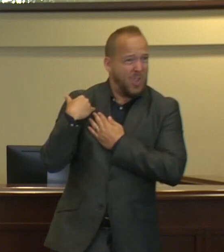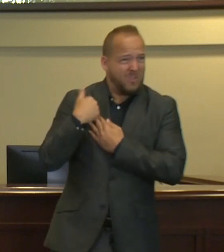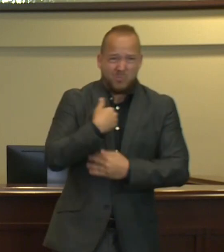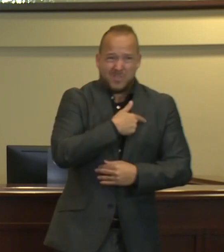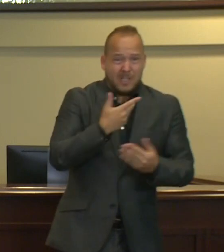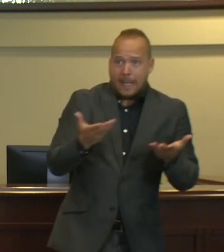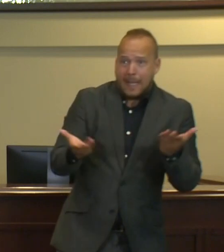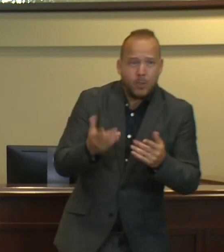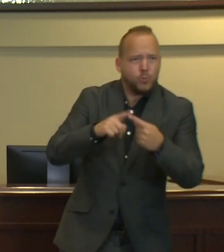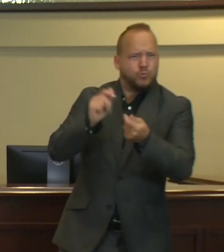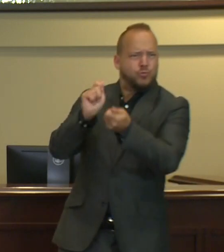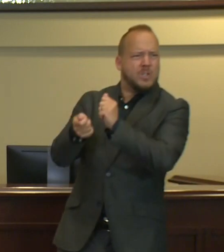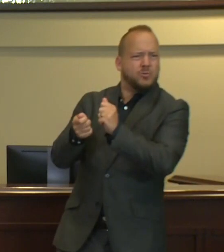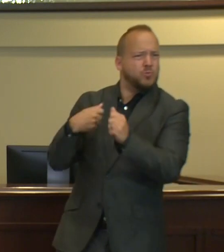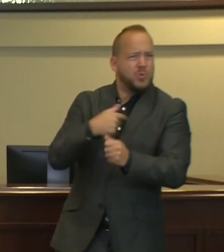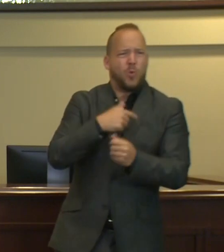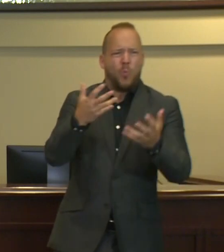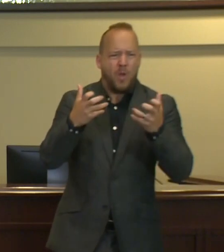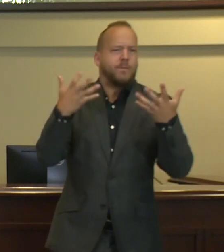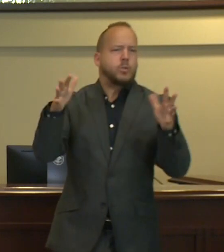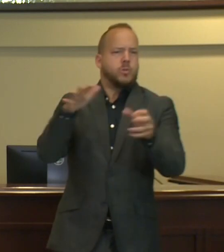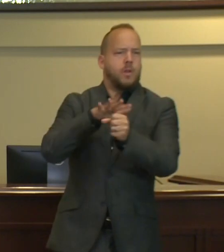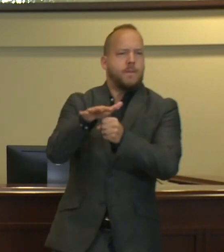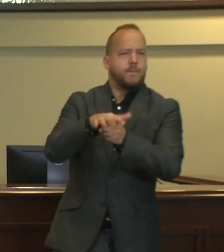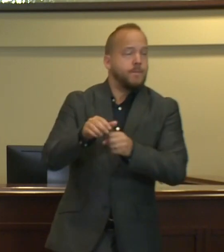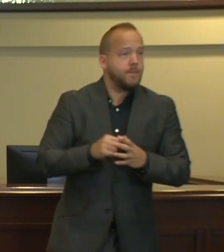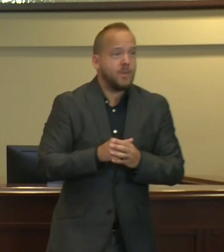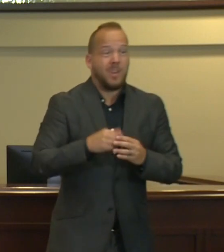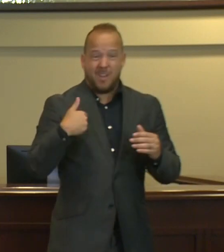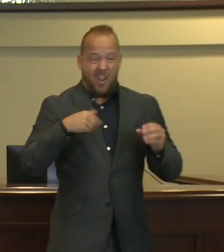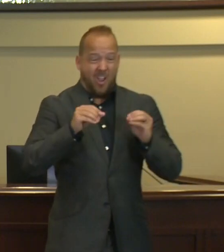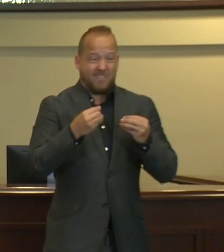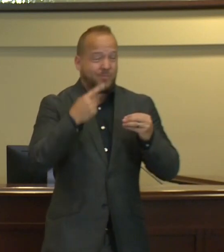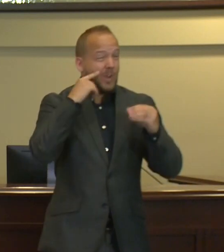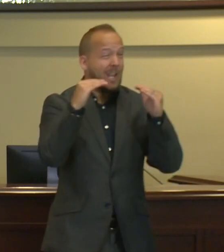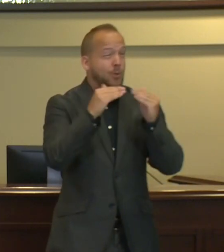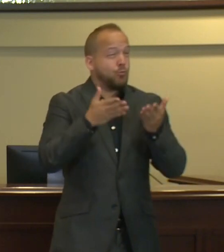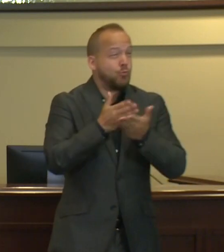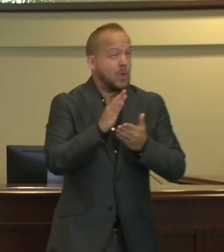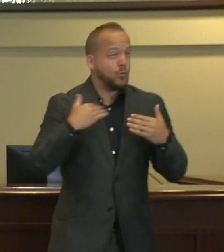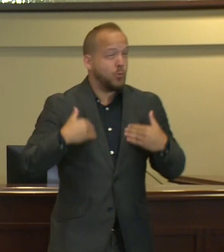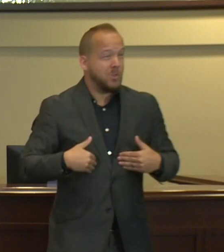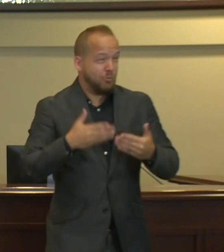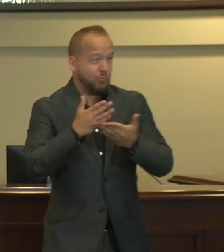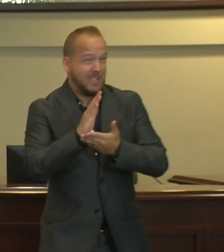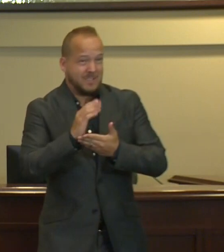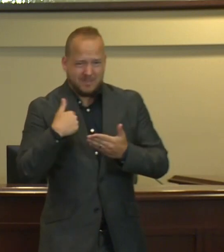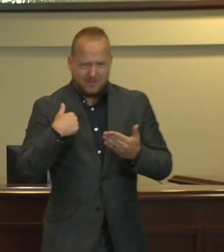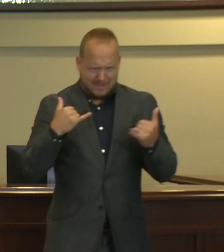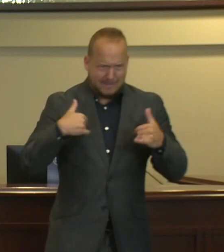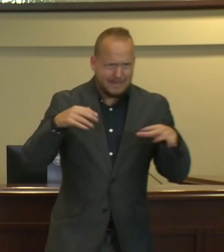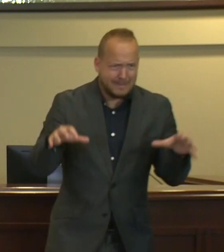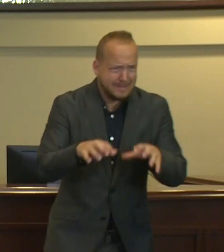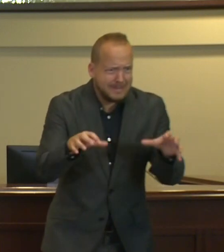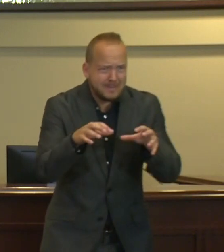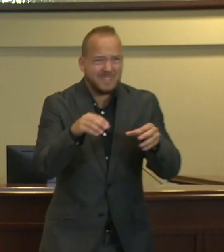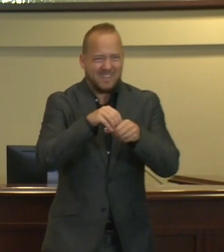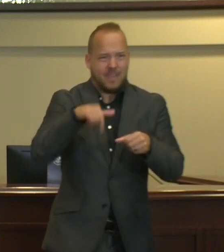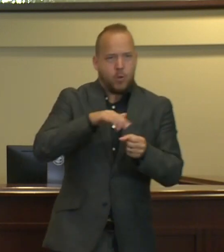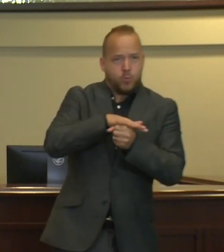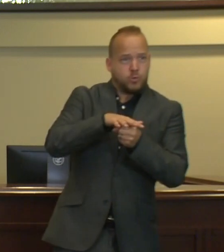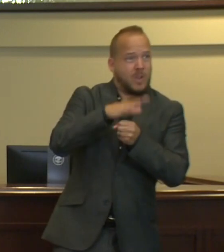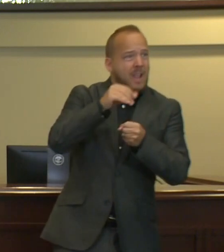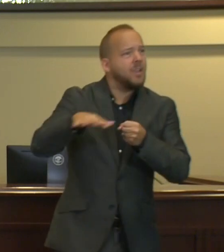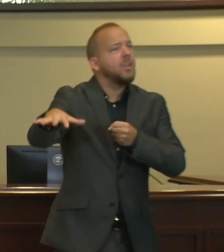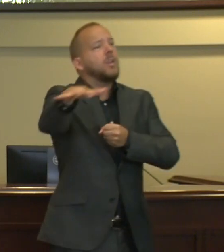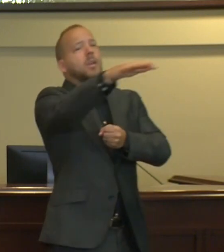of Equity and Human Rights at the City of Portland, I am committed to continuing to engage in action both internally and externally. The Office of Equity